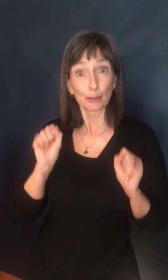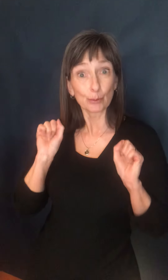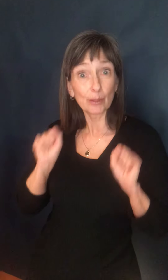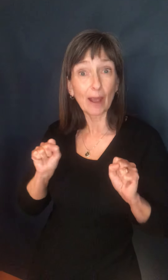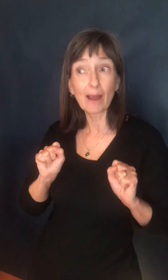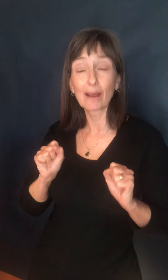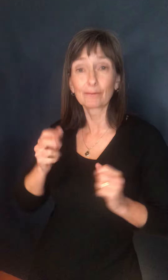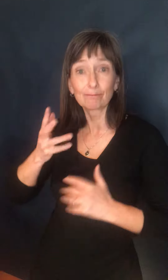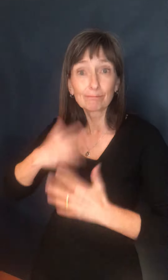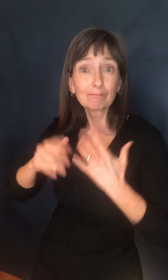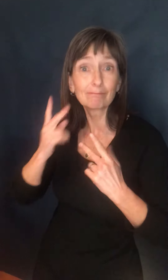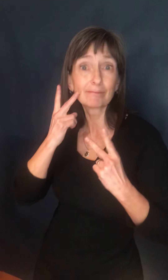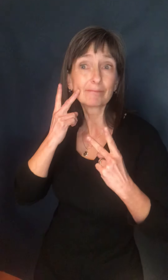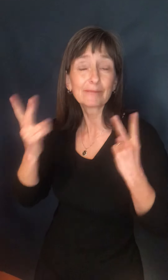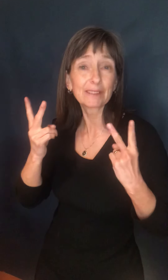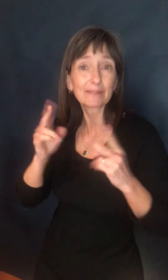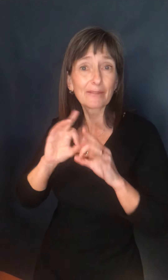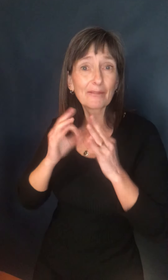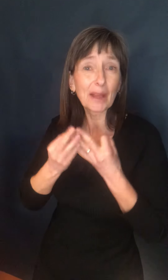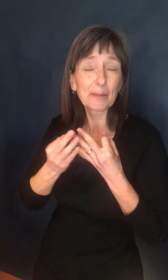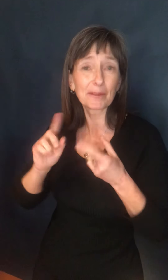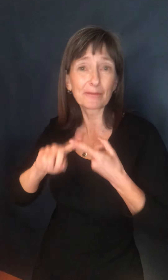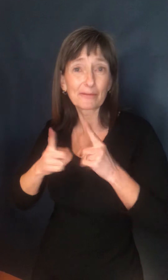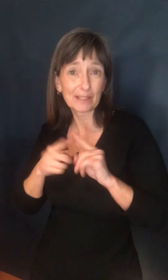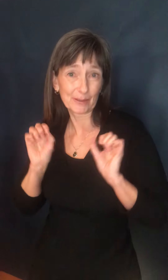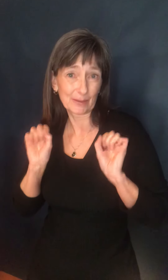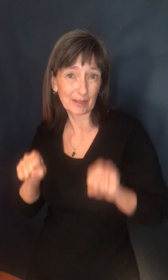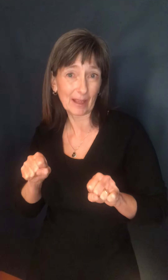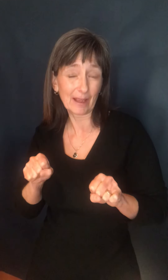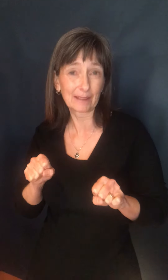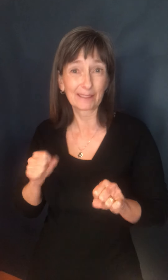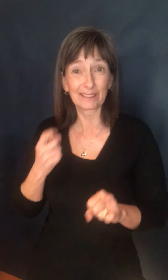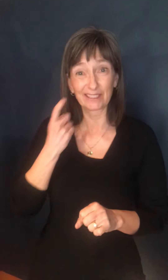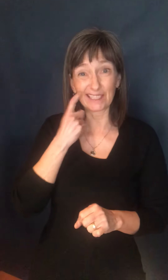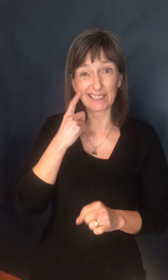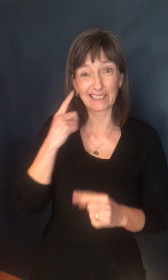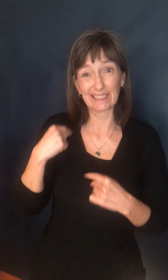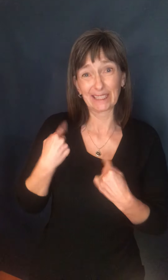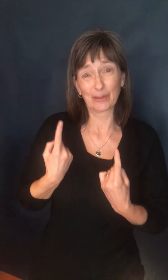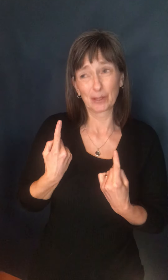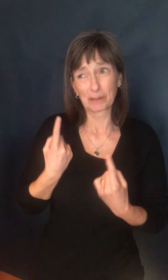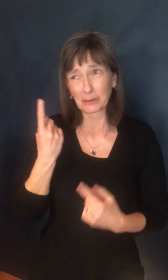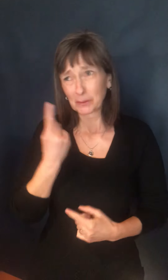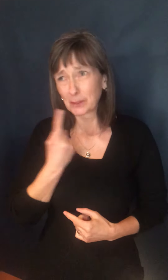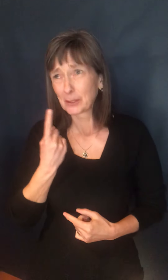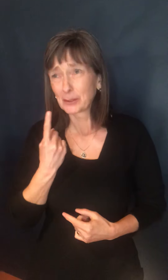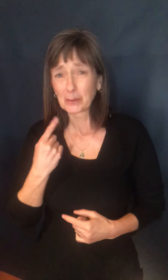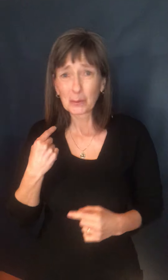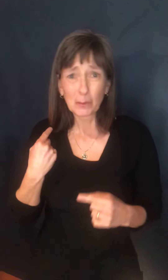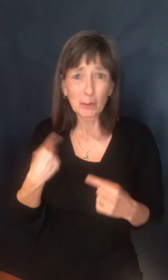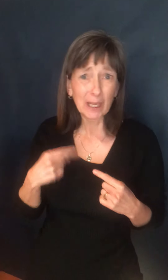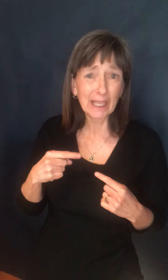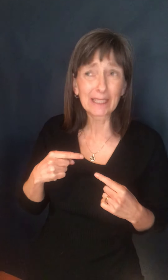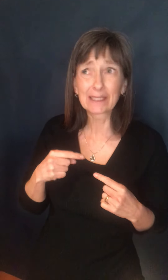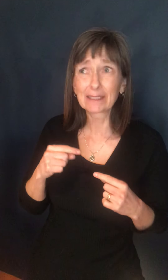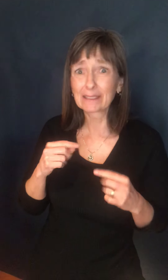ones. More and more in the last few weeks, we've all been wondering and hoping about when we would get to see alert level two again.